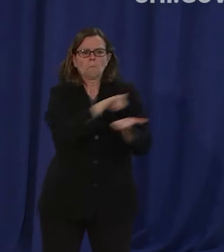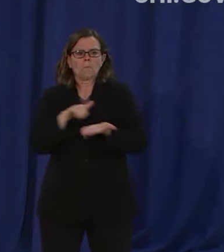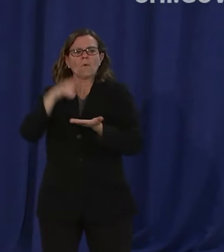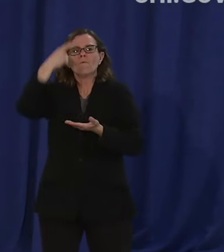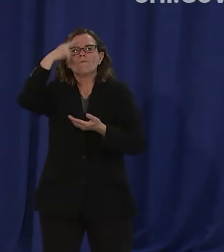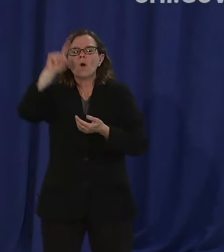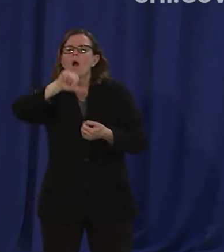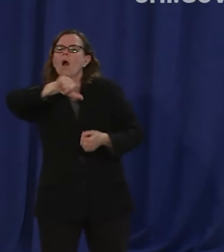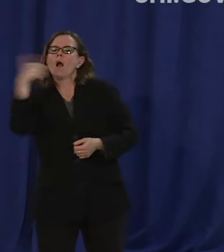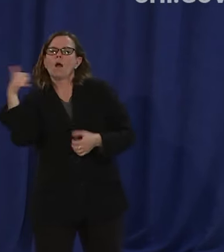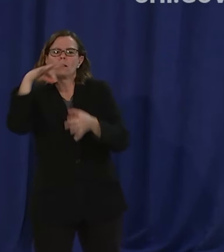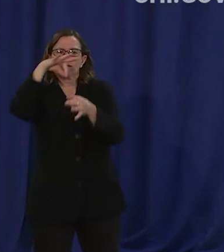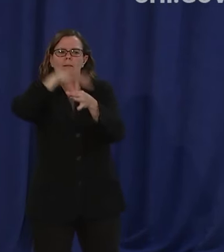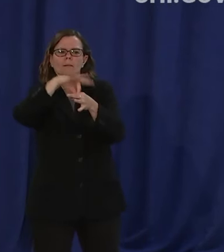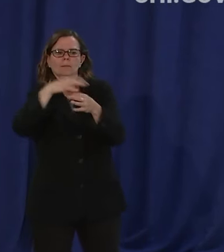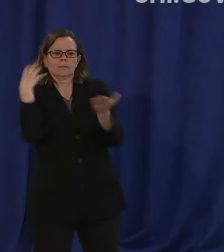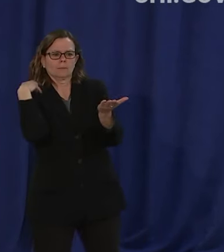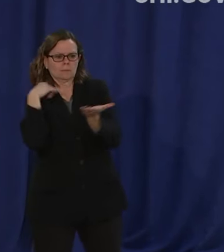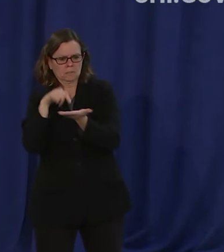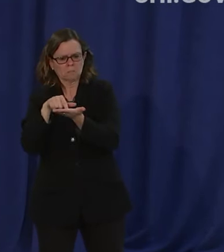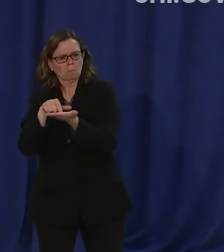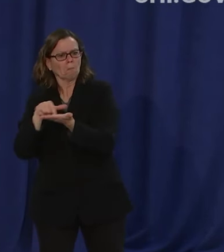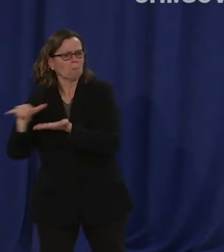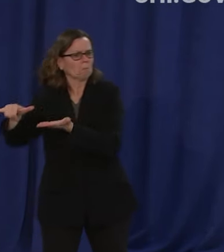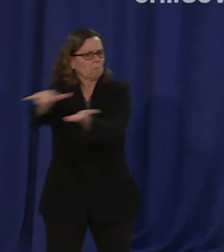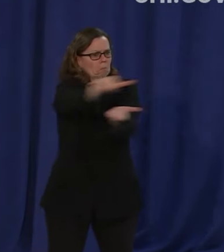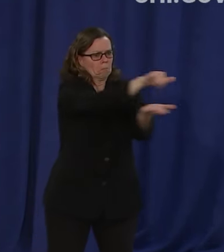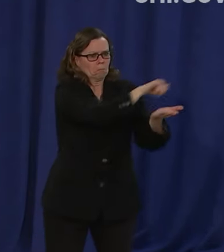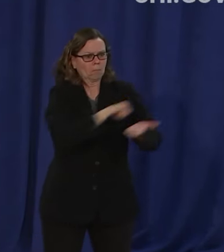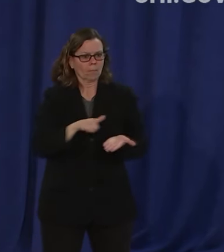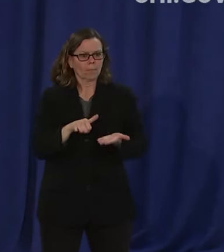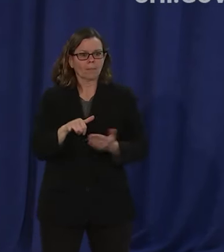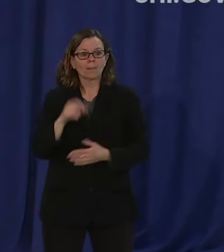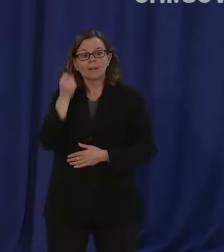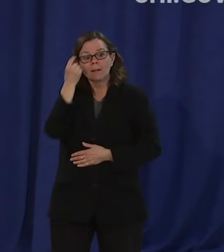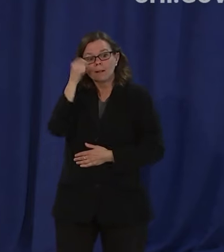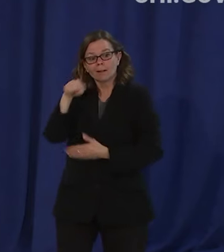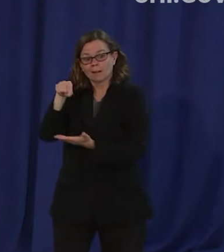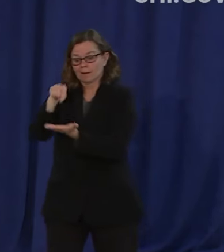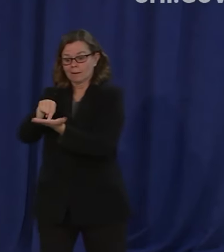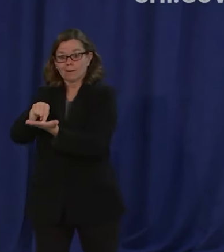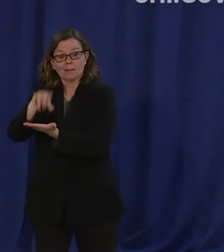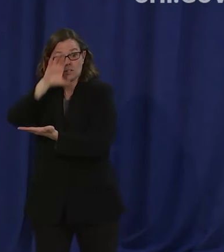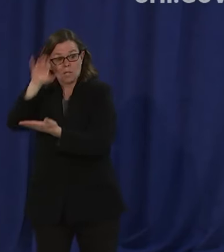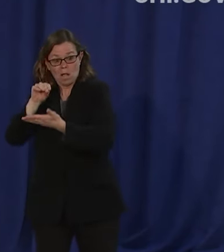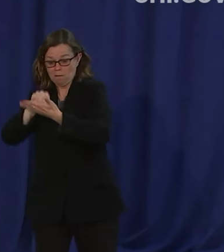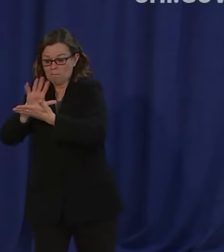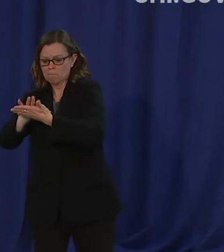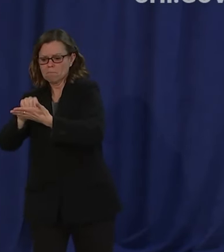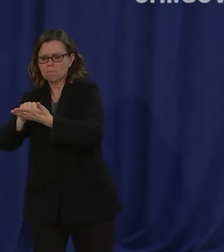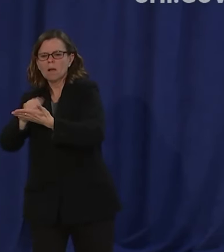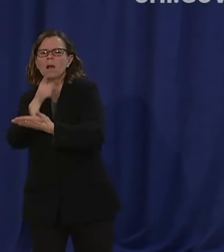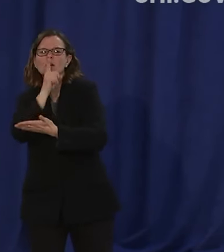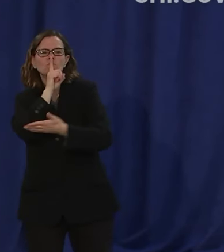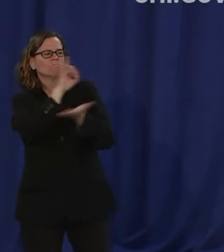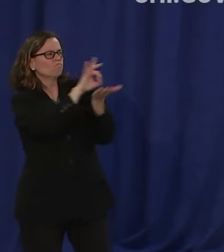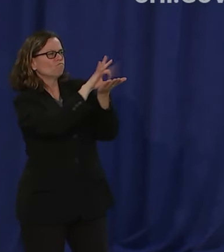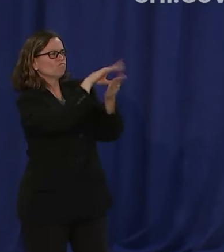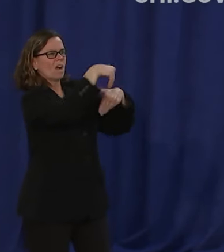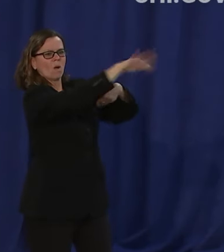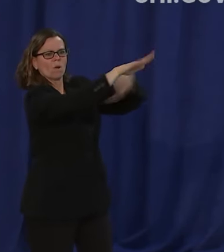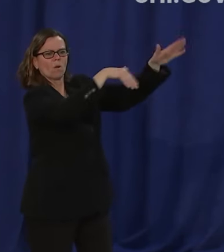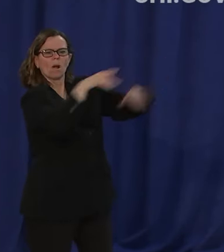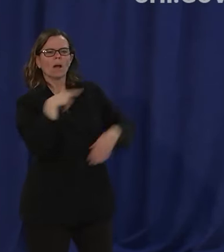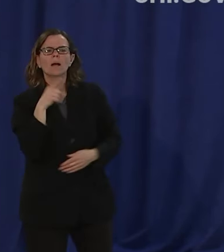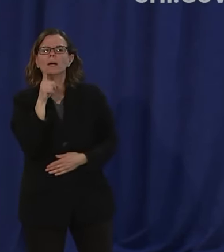that wasn't our intent um and so in consultation with the board of ethics and others uh we are uh proposing a slight amendment